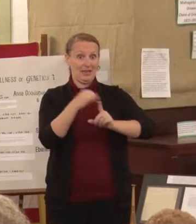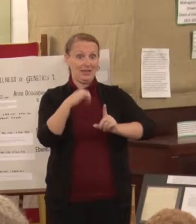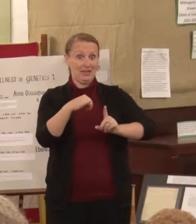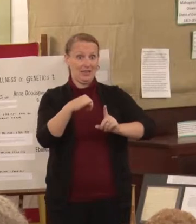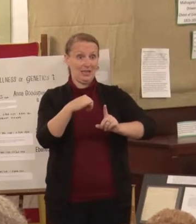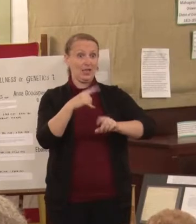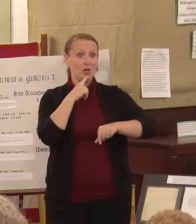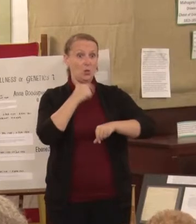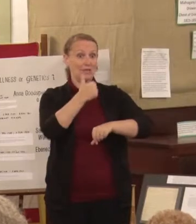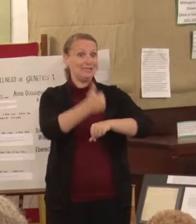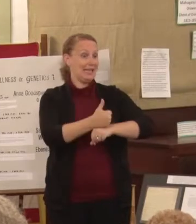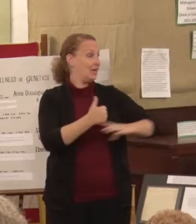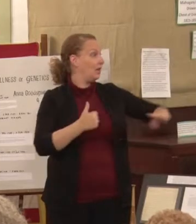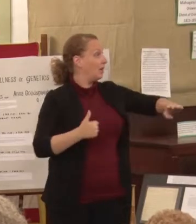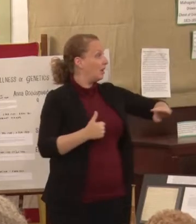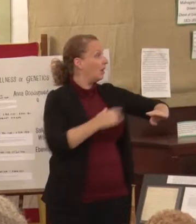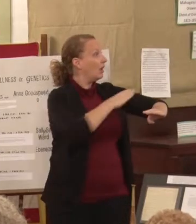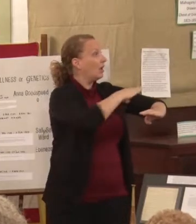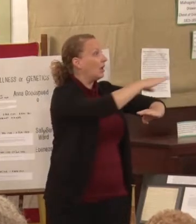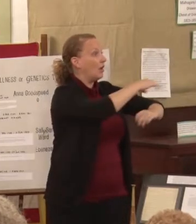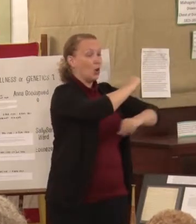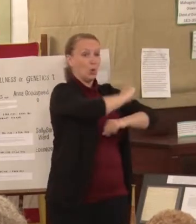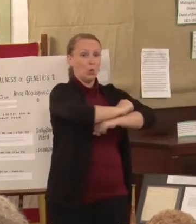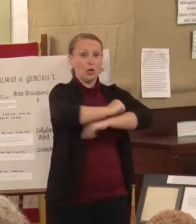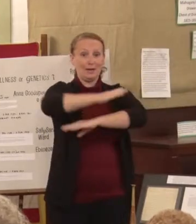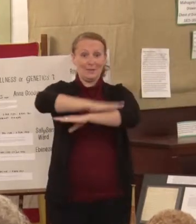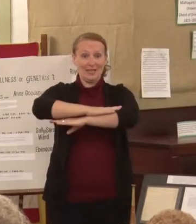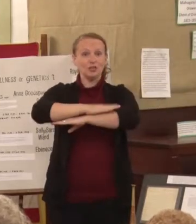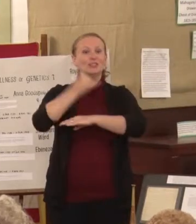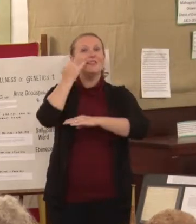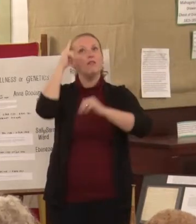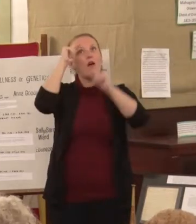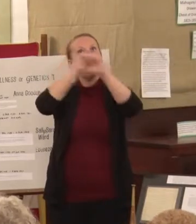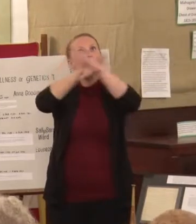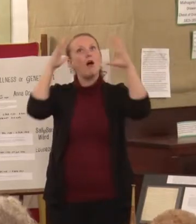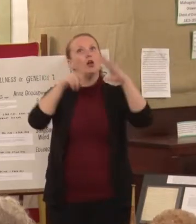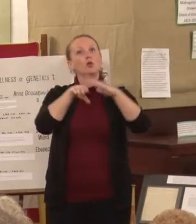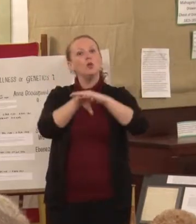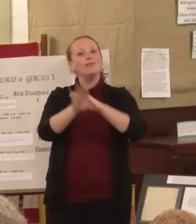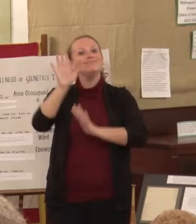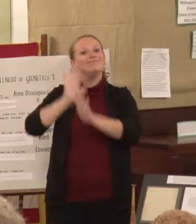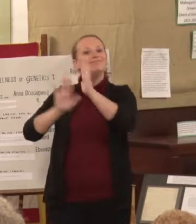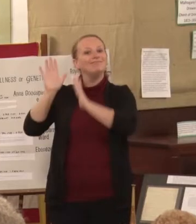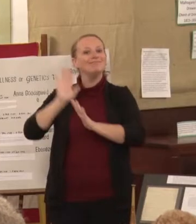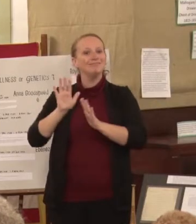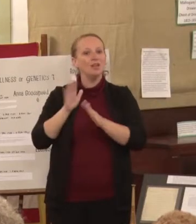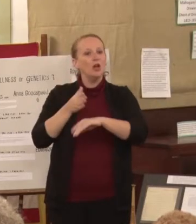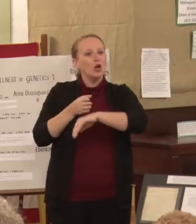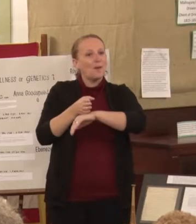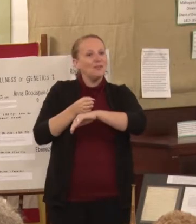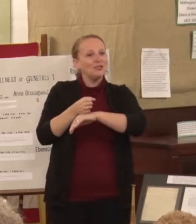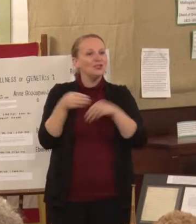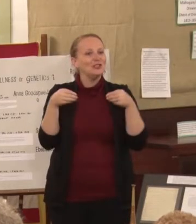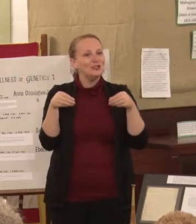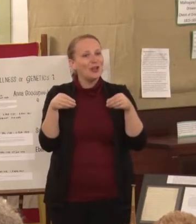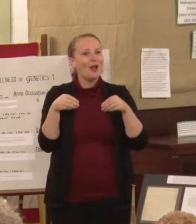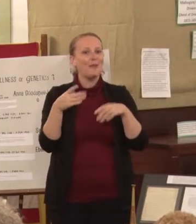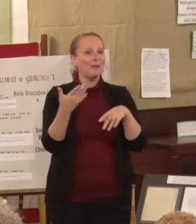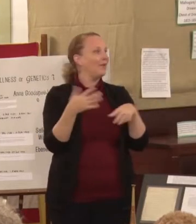workbench so you could kind of see if you were in a colonial carpentry shop how the workbench and the lathe would